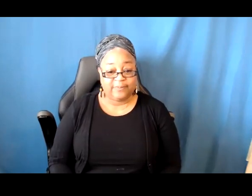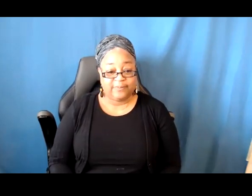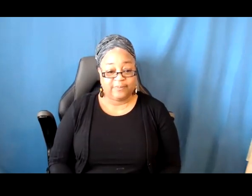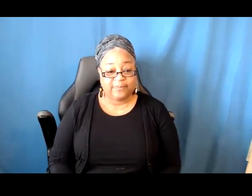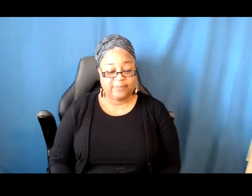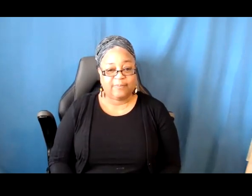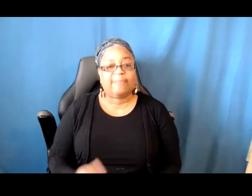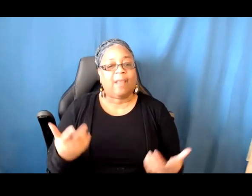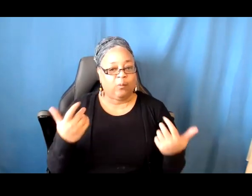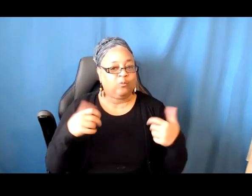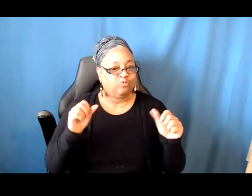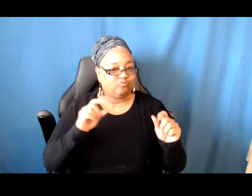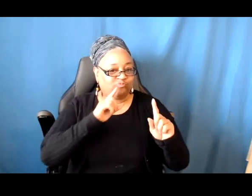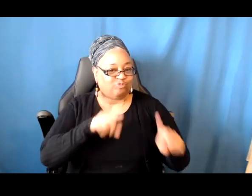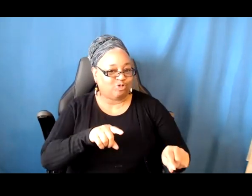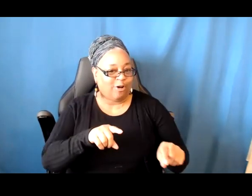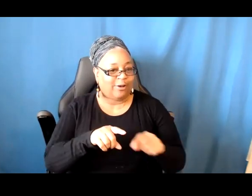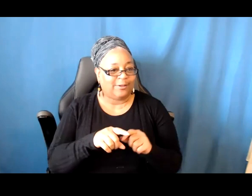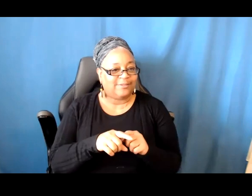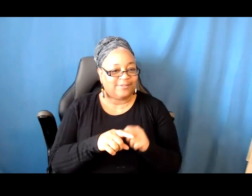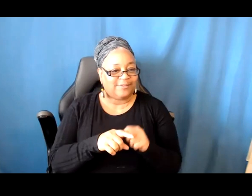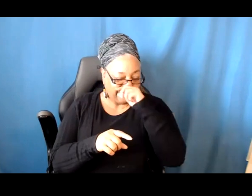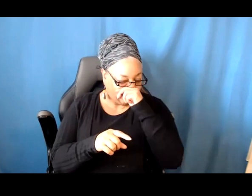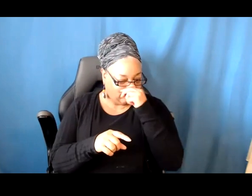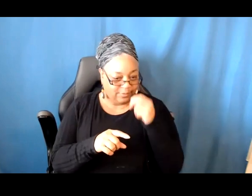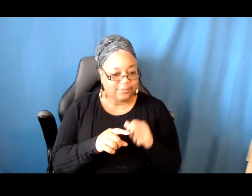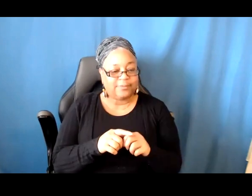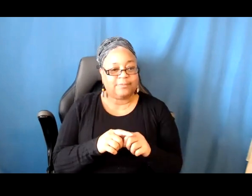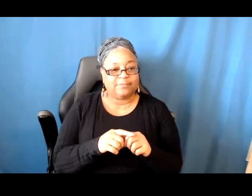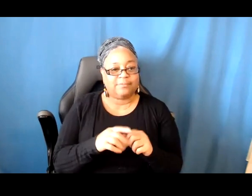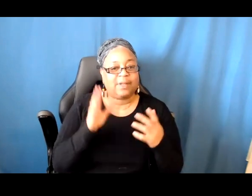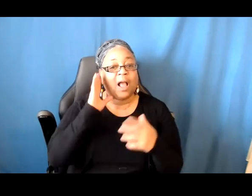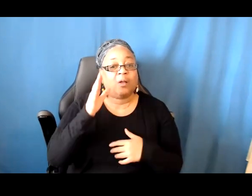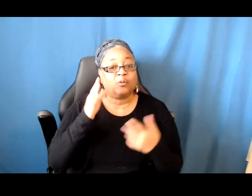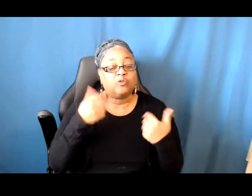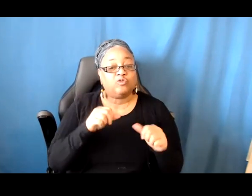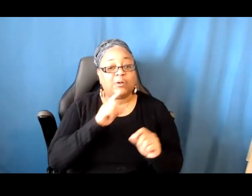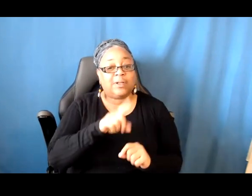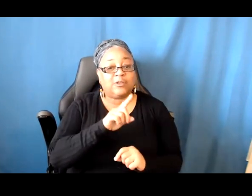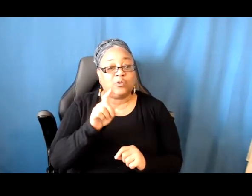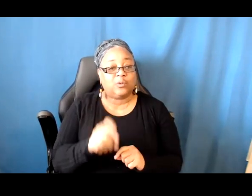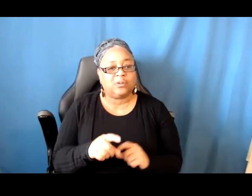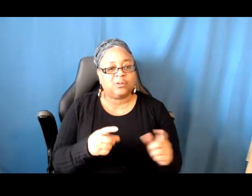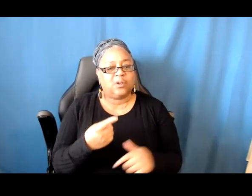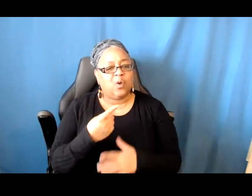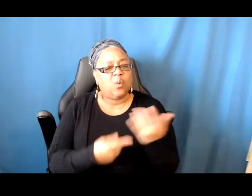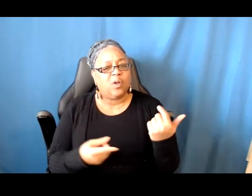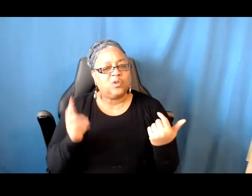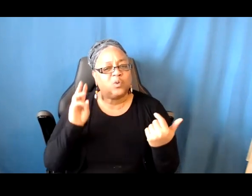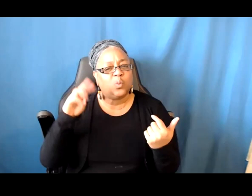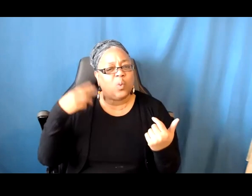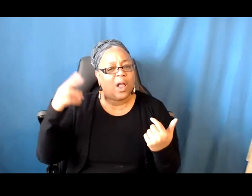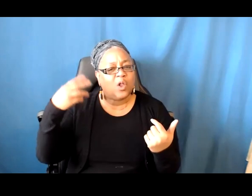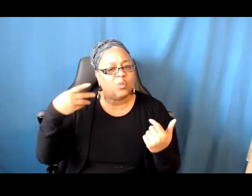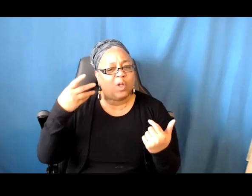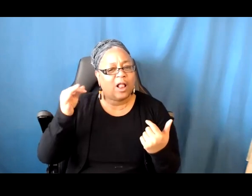received. So the first question is, what does the Wild and Wild futures represent to creative capital? How does it define